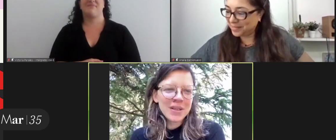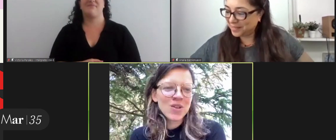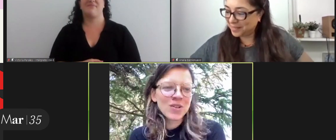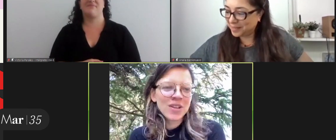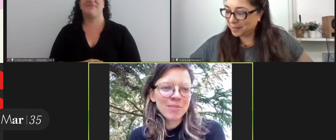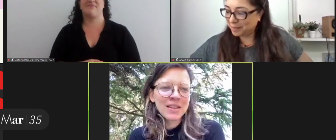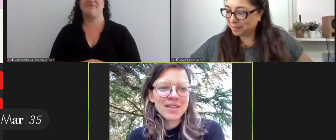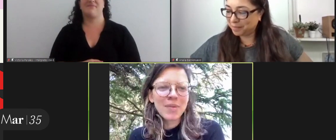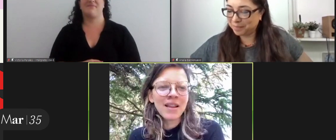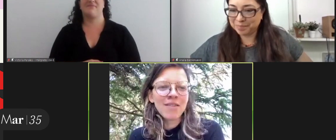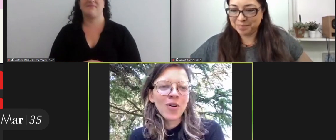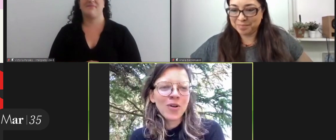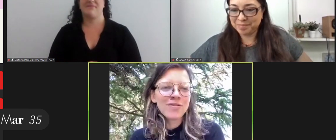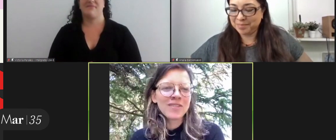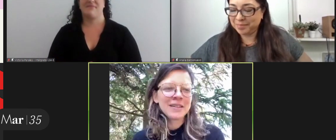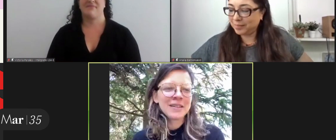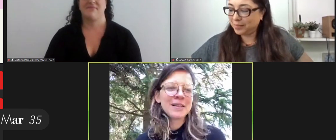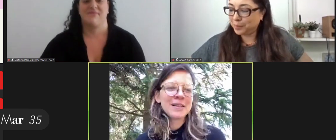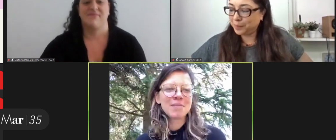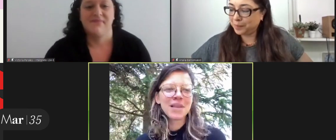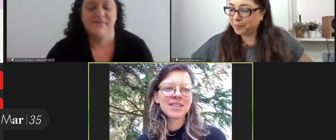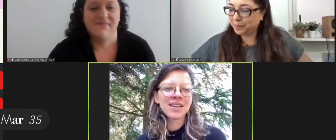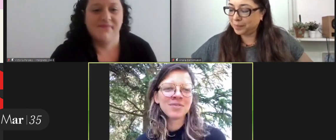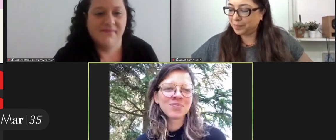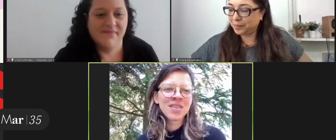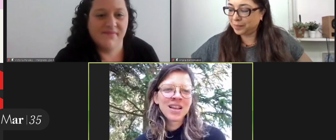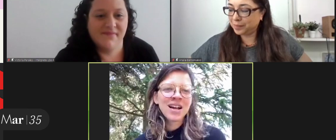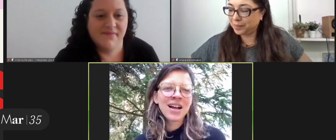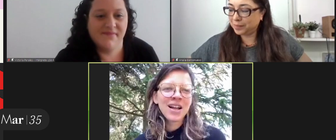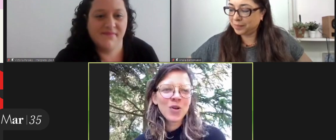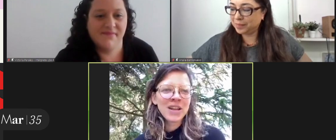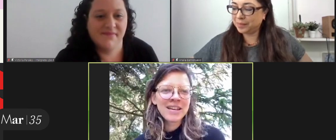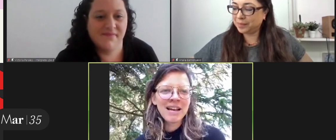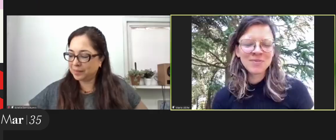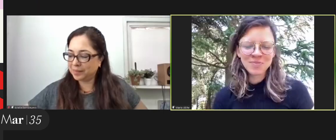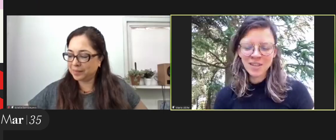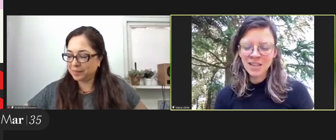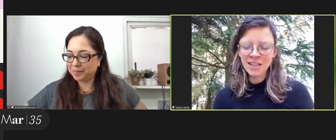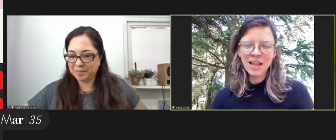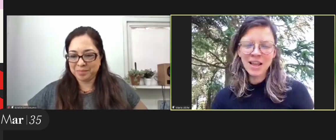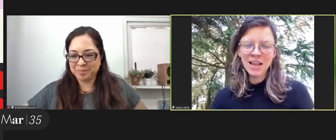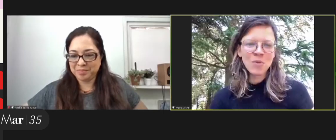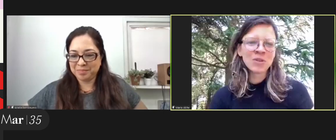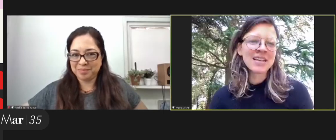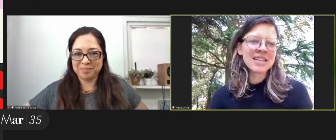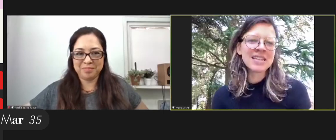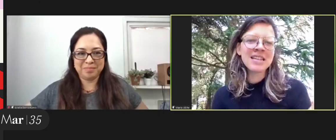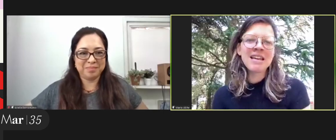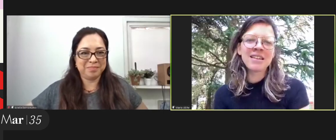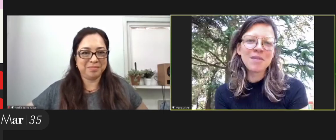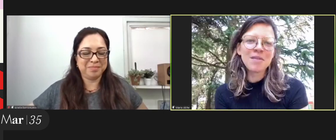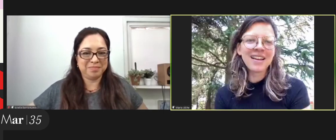Hello, everyone. Thank you very much for the invitation to be part of the festival forum to